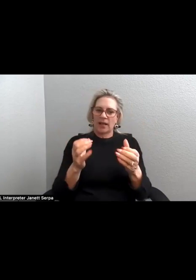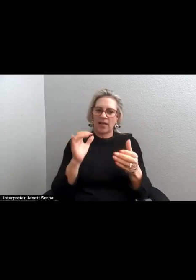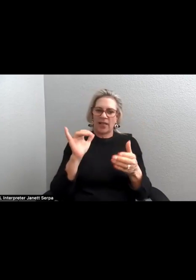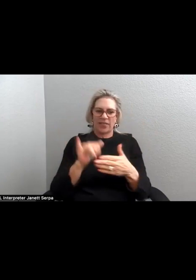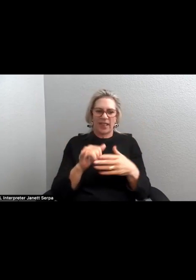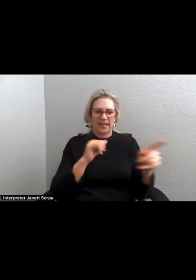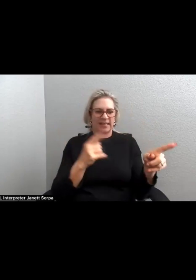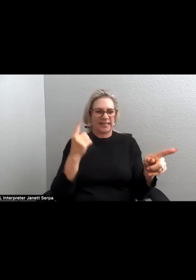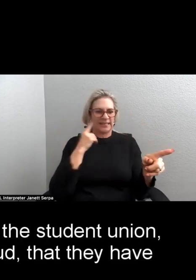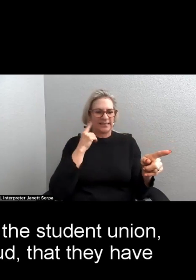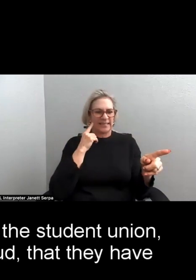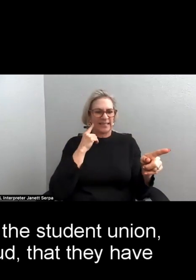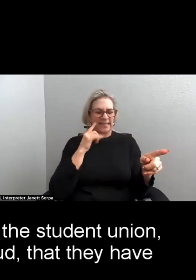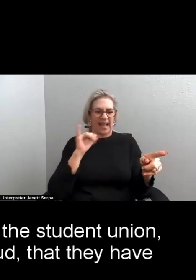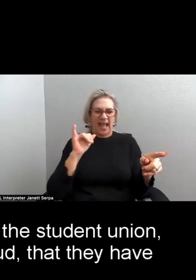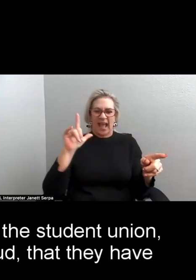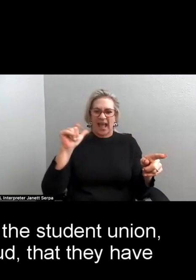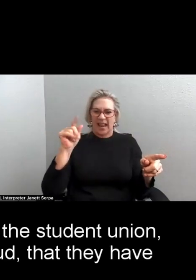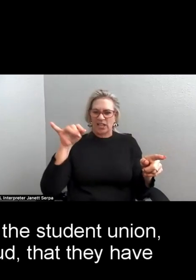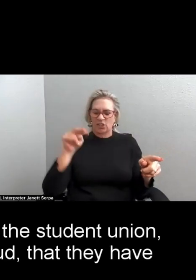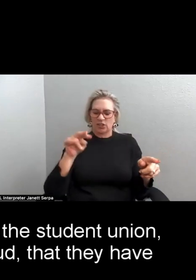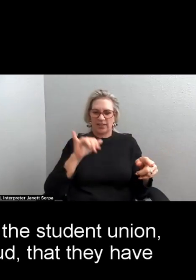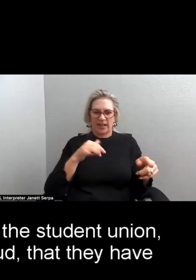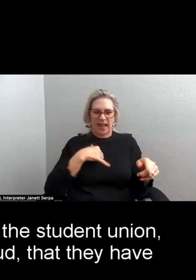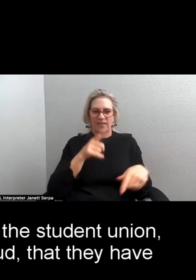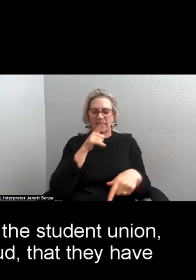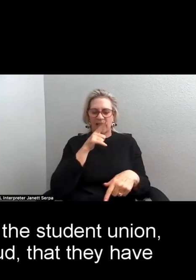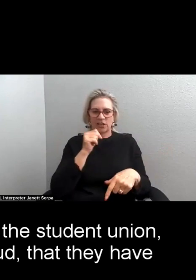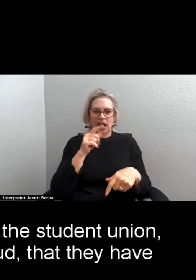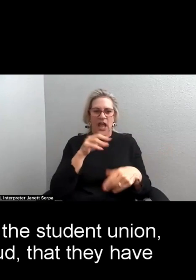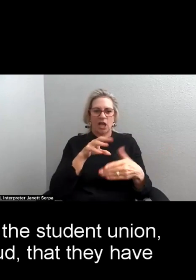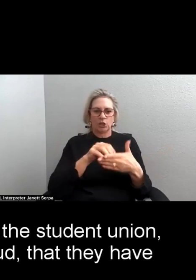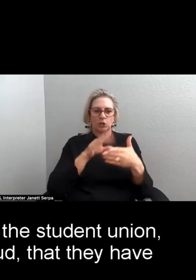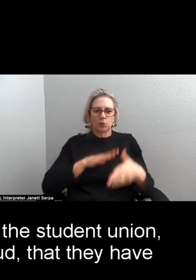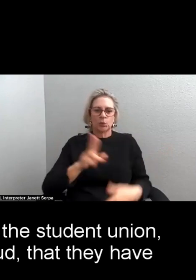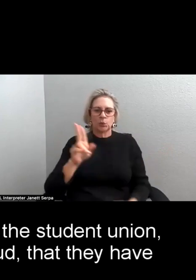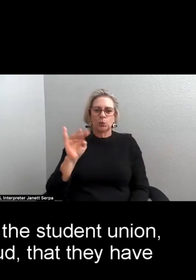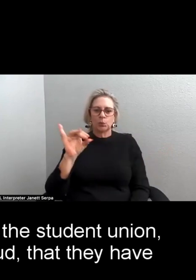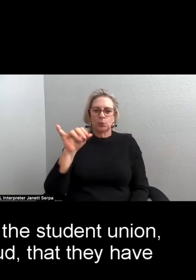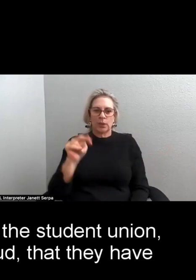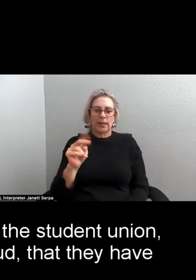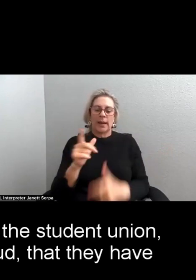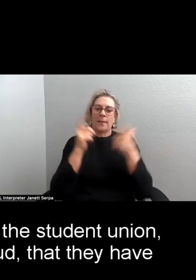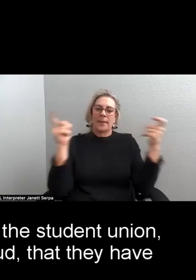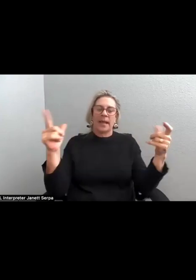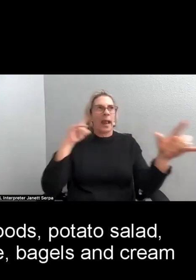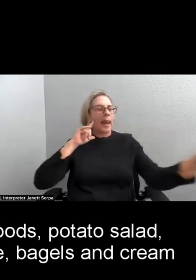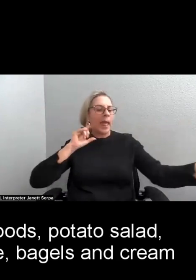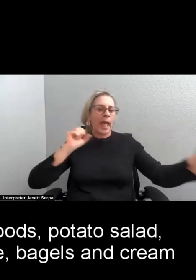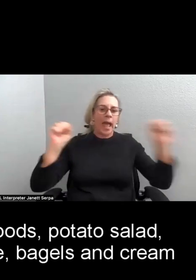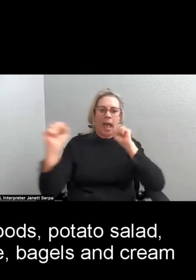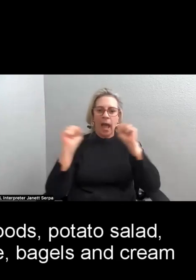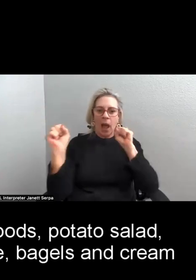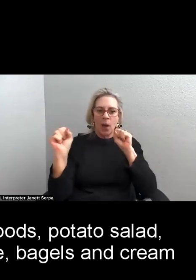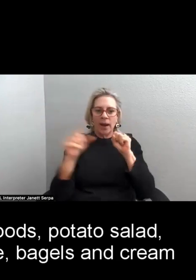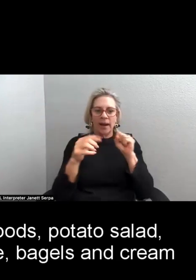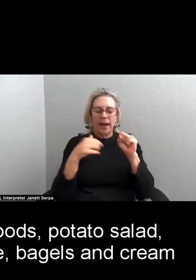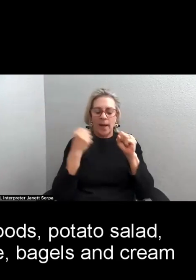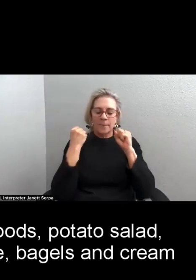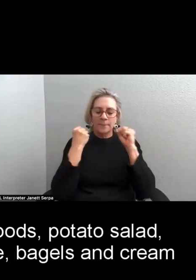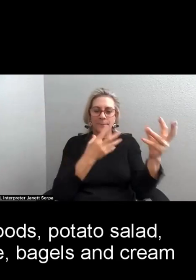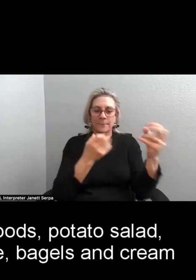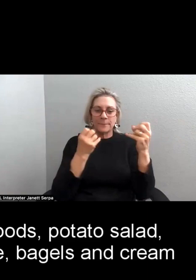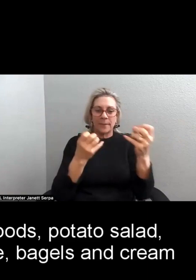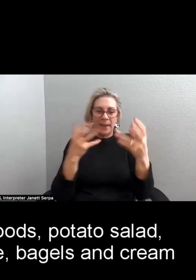annihilation, that I have lunch at the student union, which is big and loud, that they have loads of unfamiliar